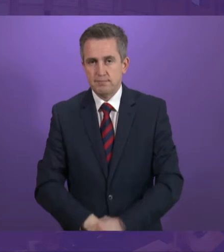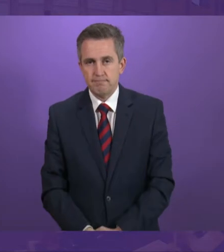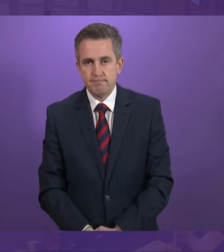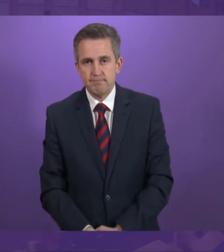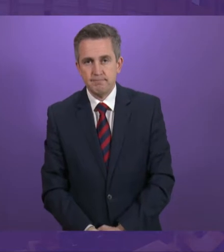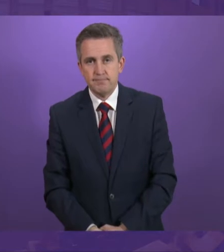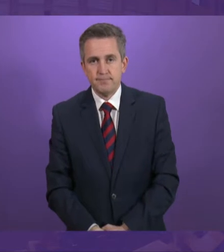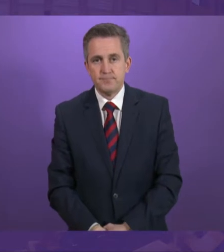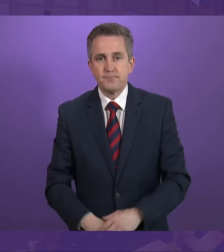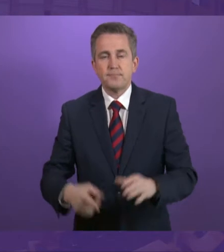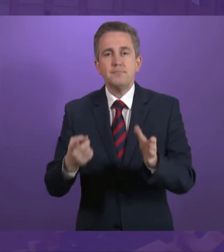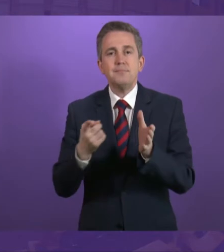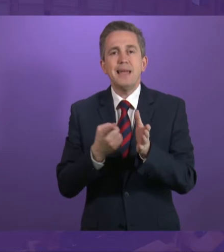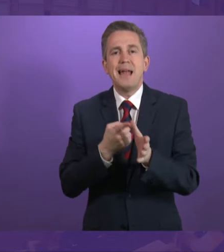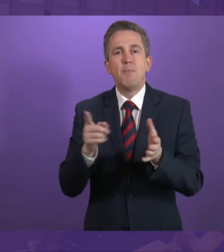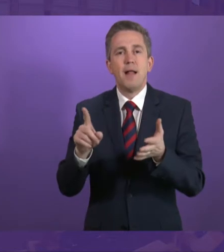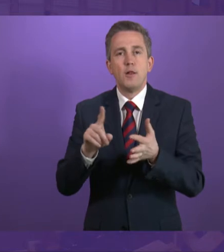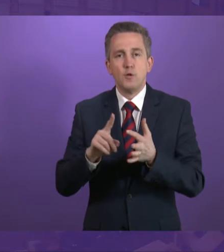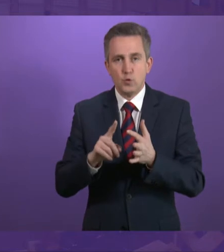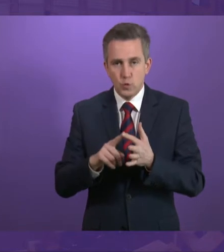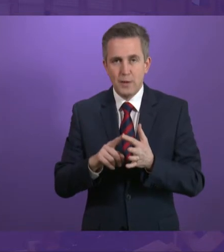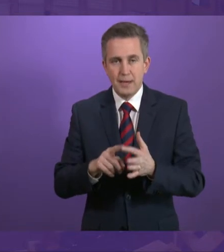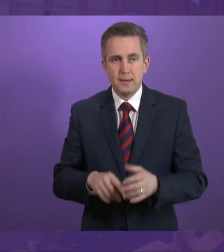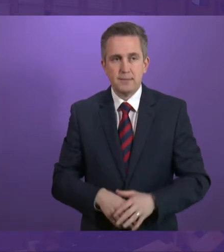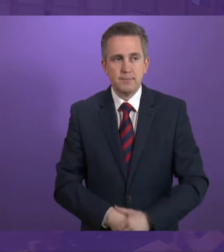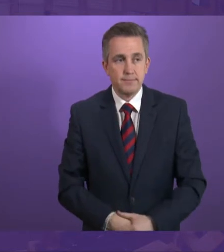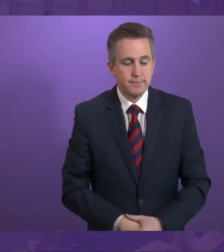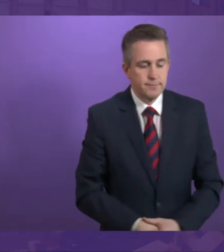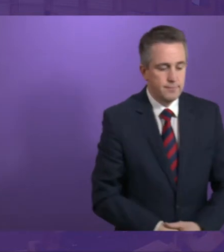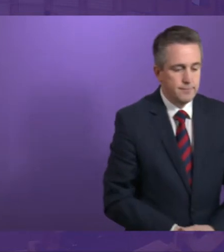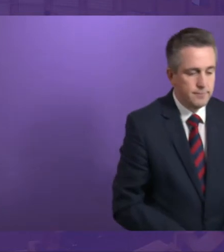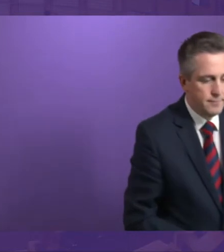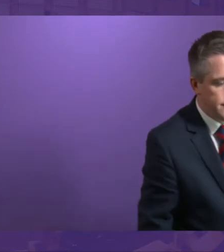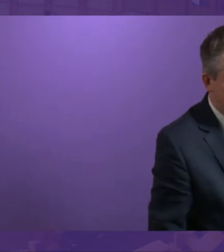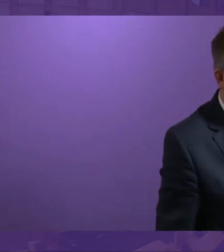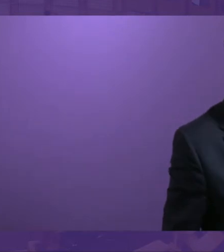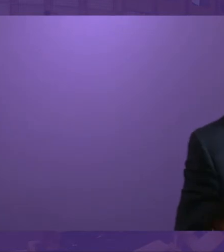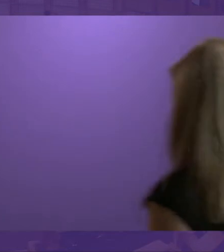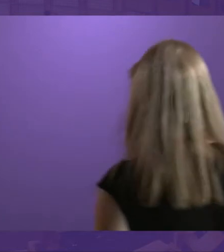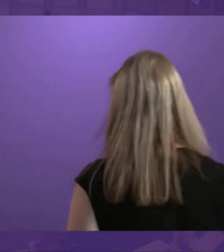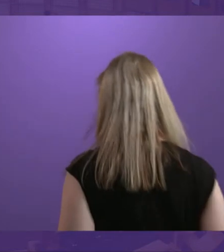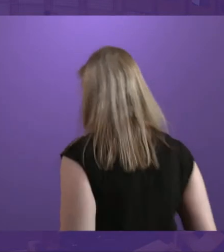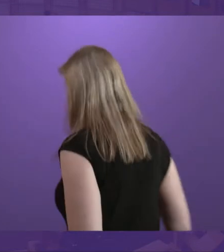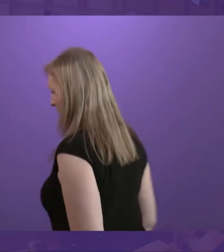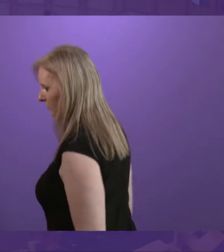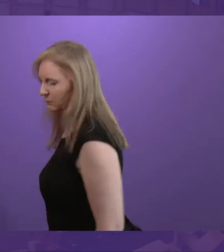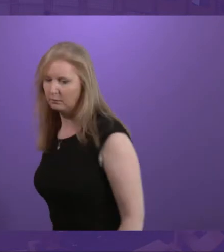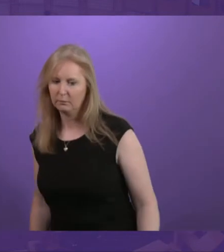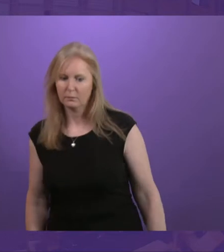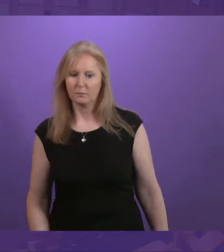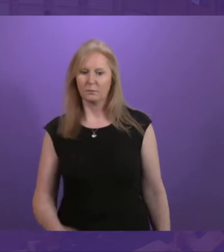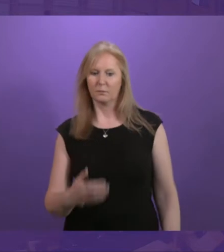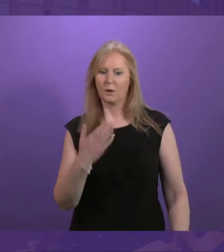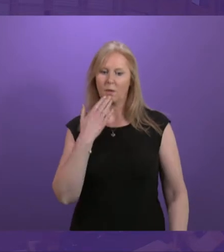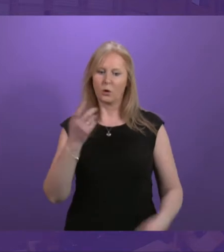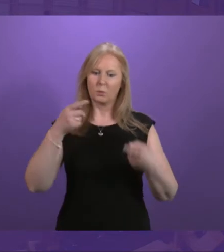much. I call Annabelle Ewing to be followed by Jeremy Balfour. Mr Balfour will be the last speaker in the open debate. Ms Ewing. Thank you,